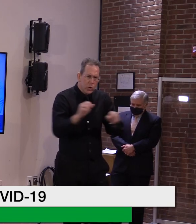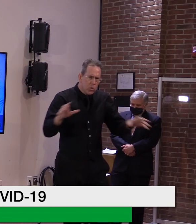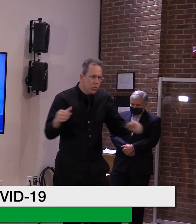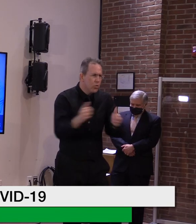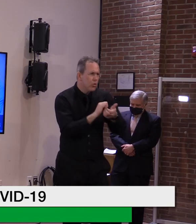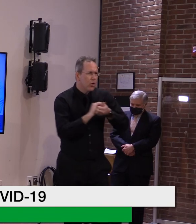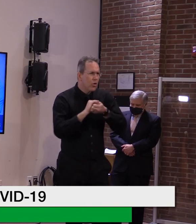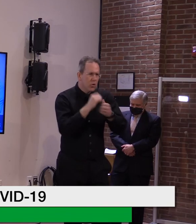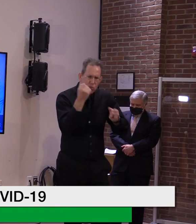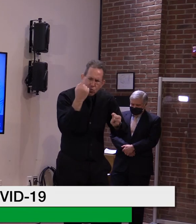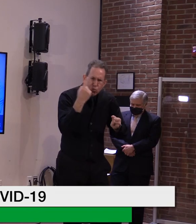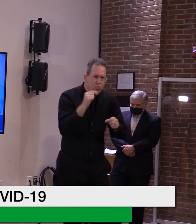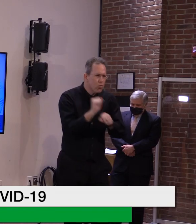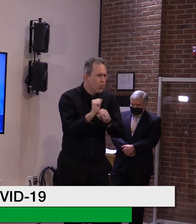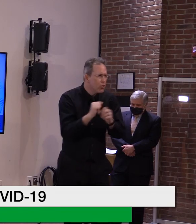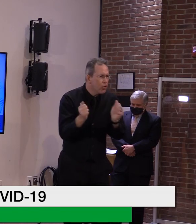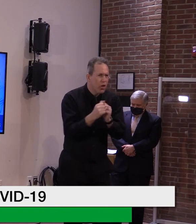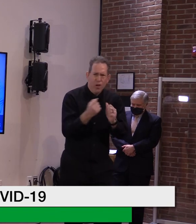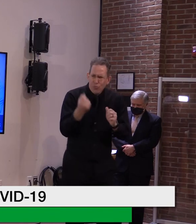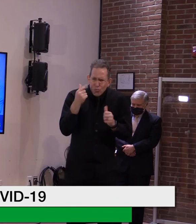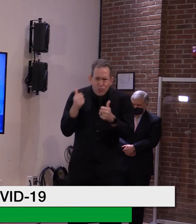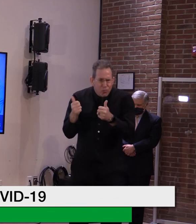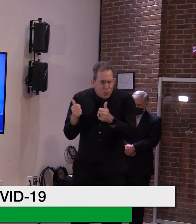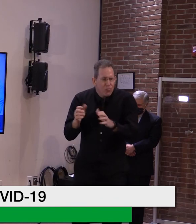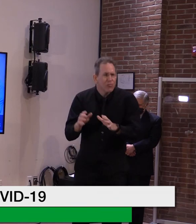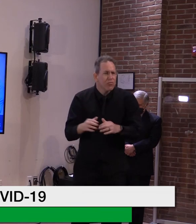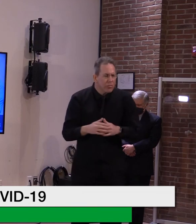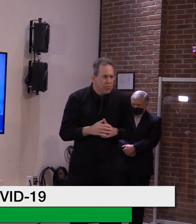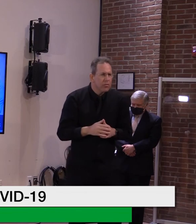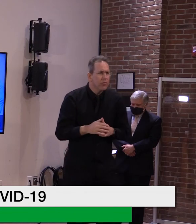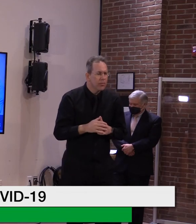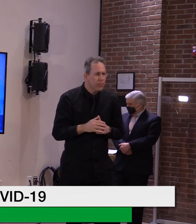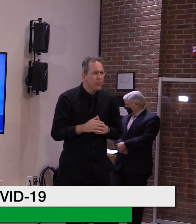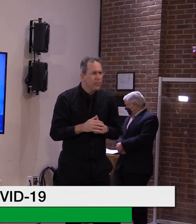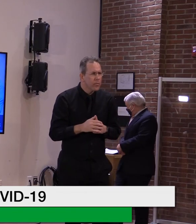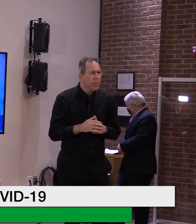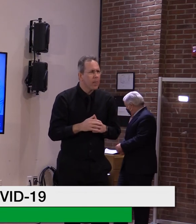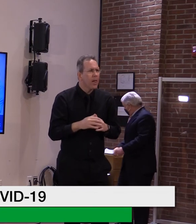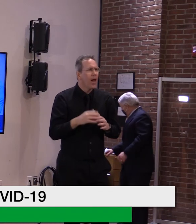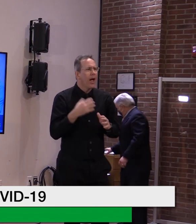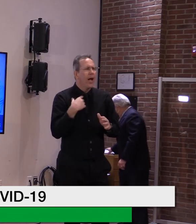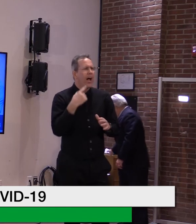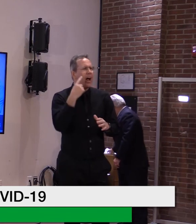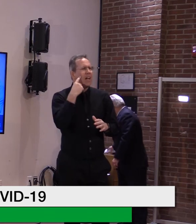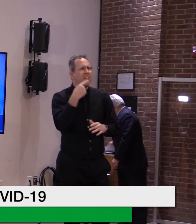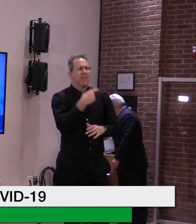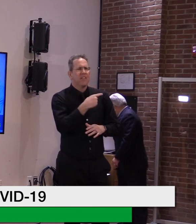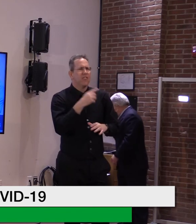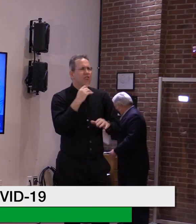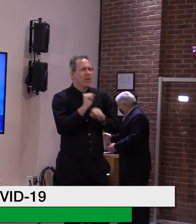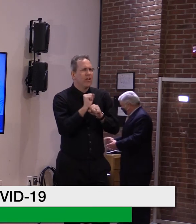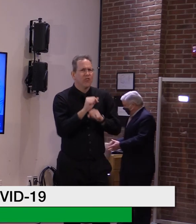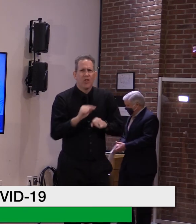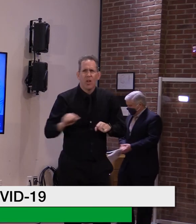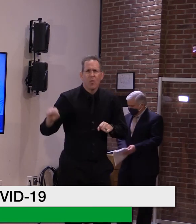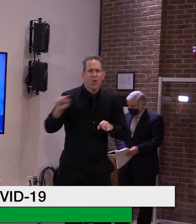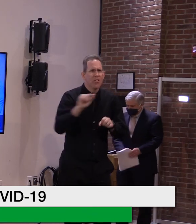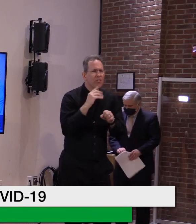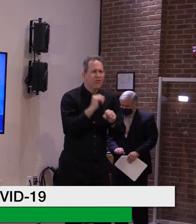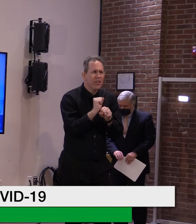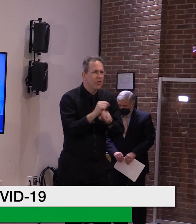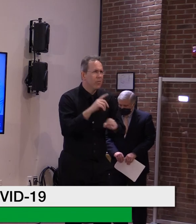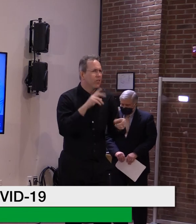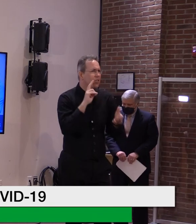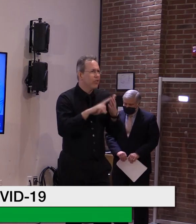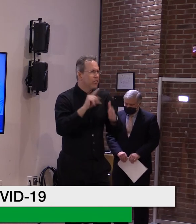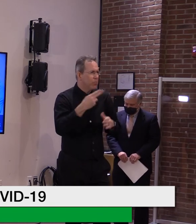this, my opinion, eight bucks gets you coffee, but I think you guys are doing an awesome job. But as